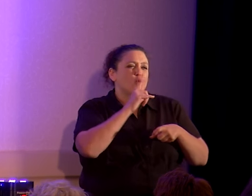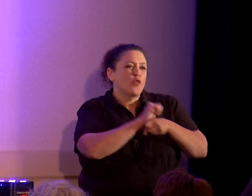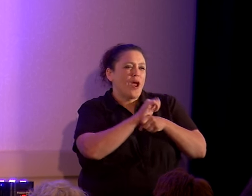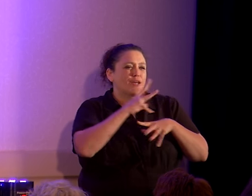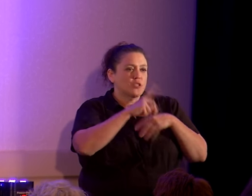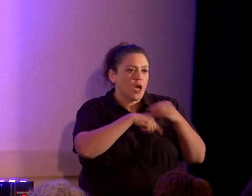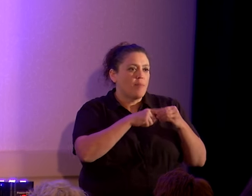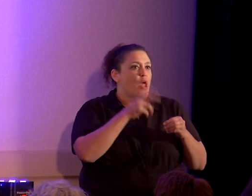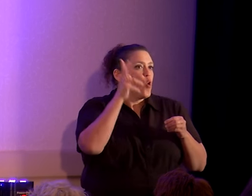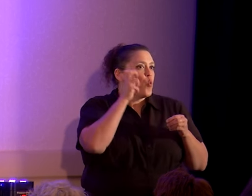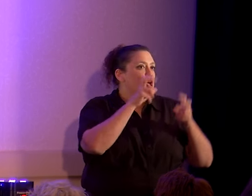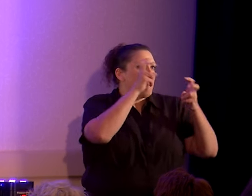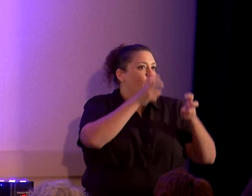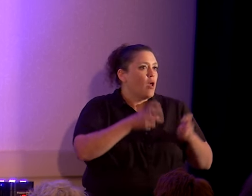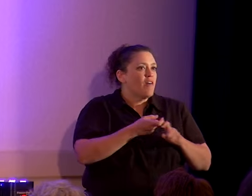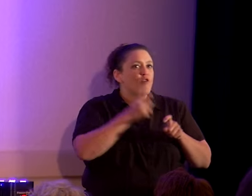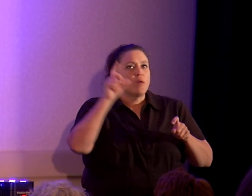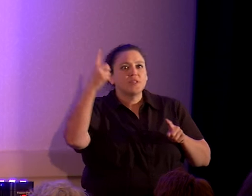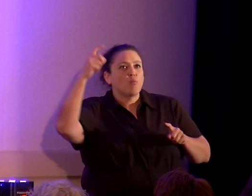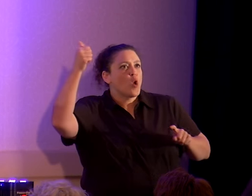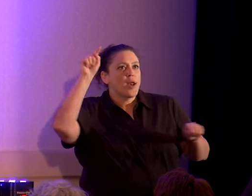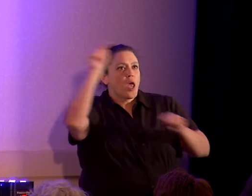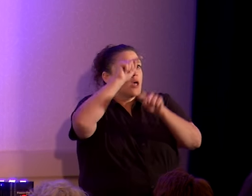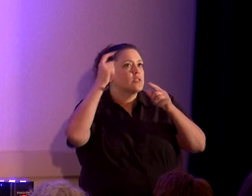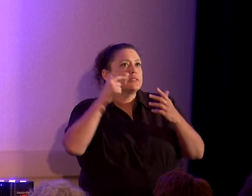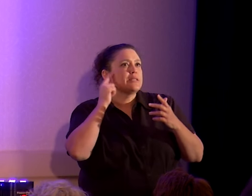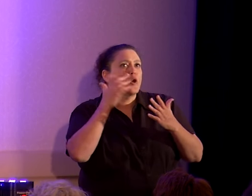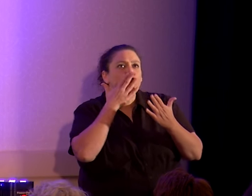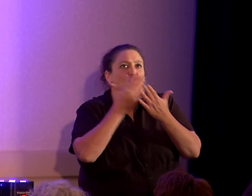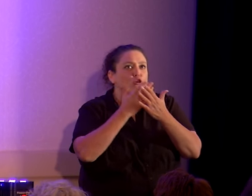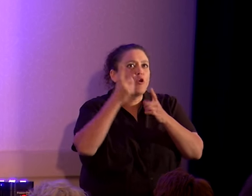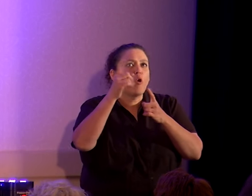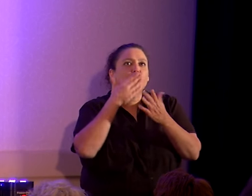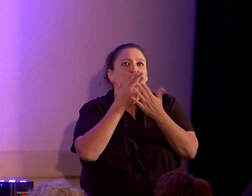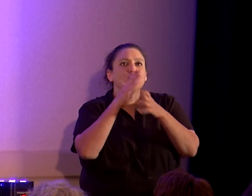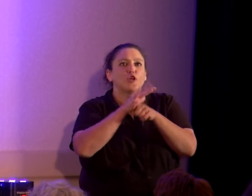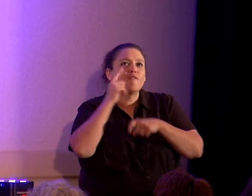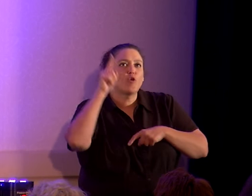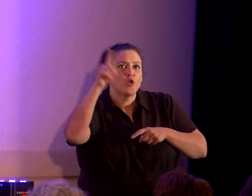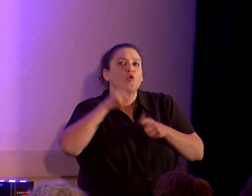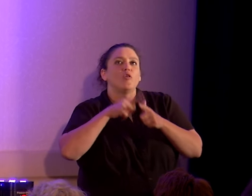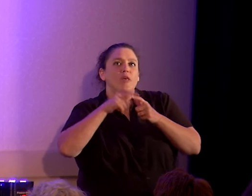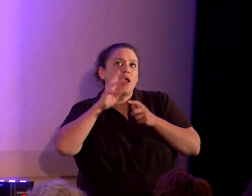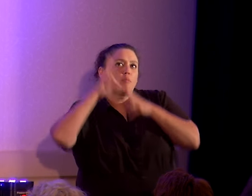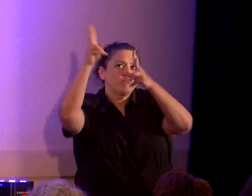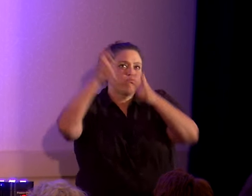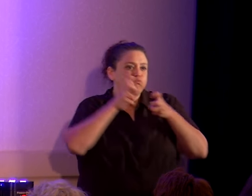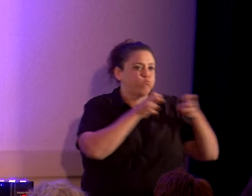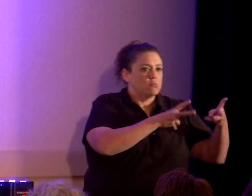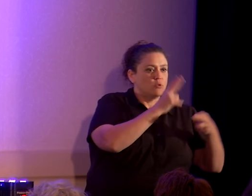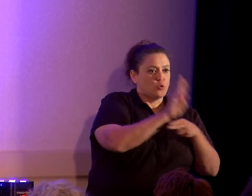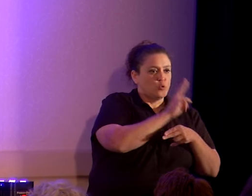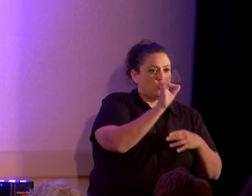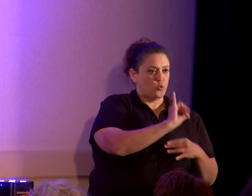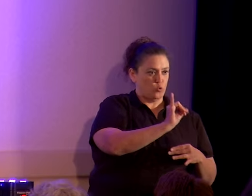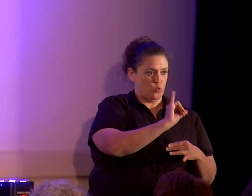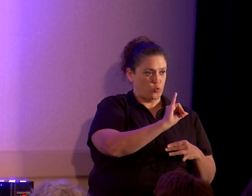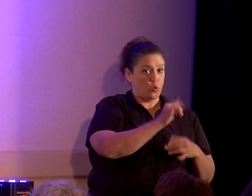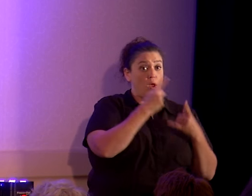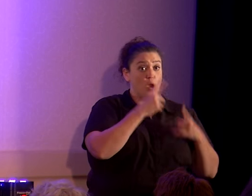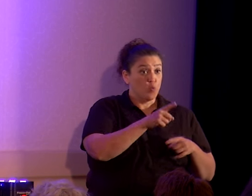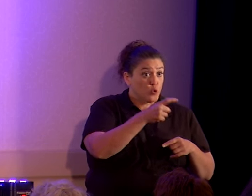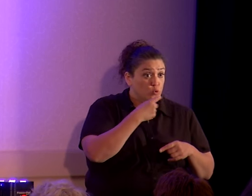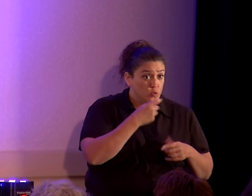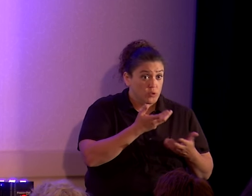They heard this from William Lane Craig and it sounded good and if his script is good enough for him, bye George, I'm going to use it too. And as soon as you